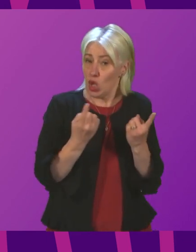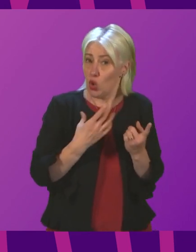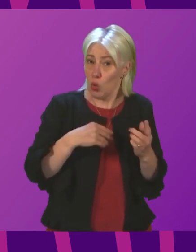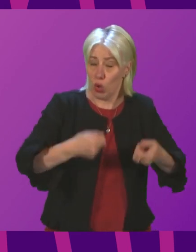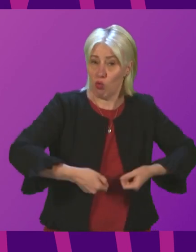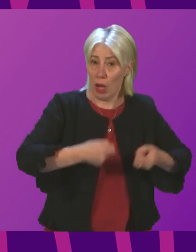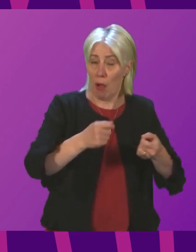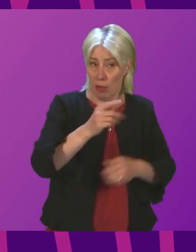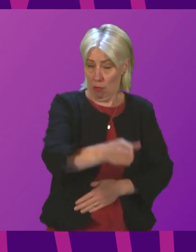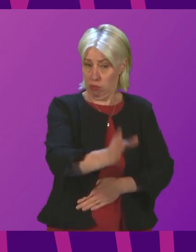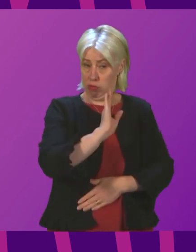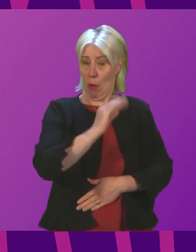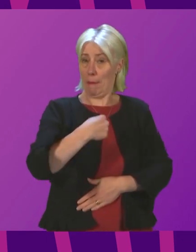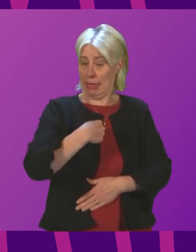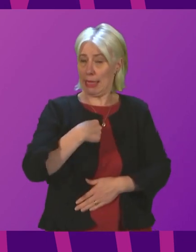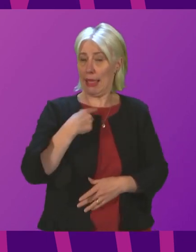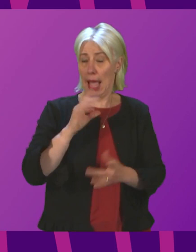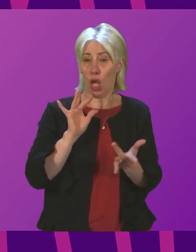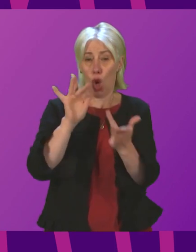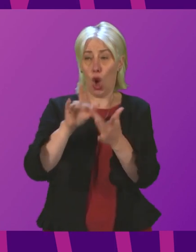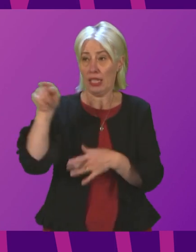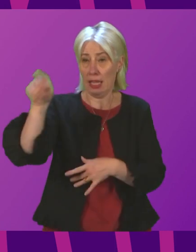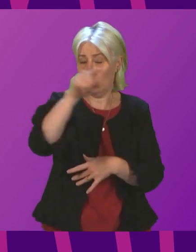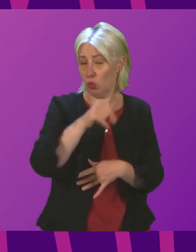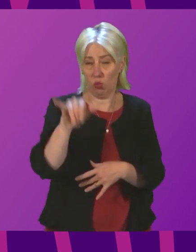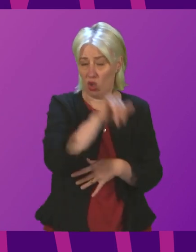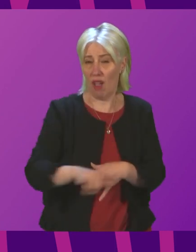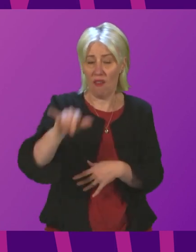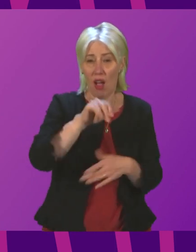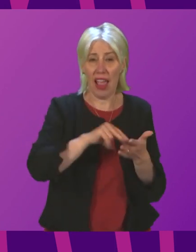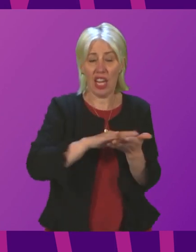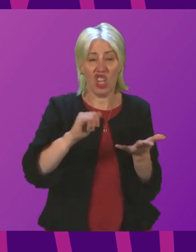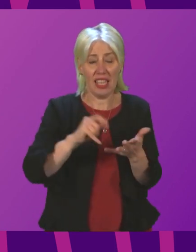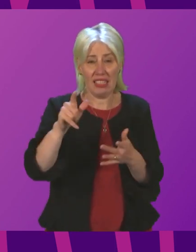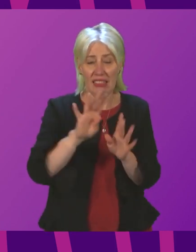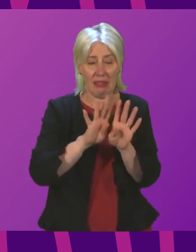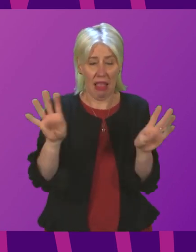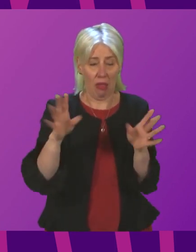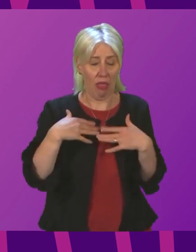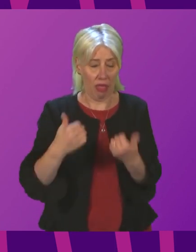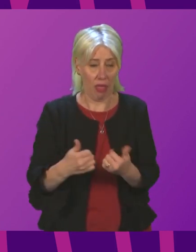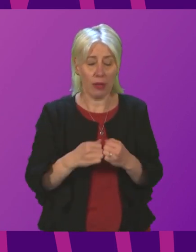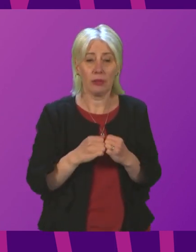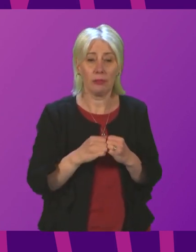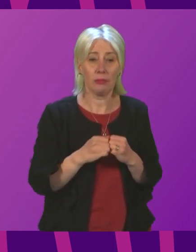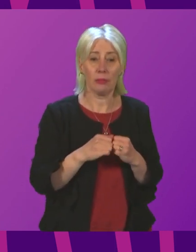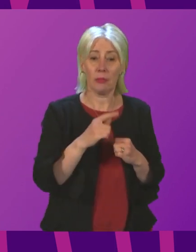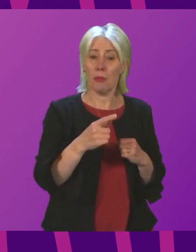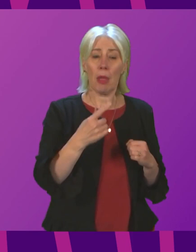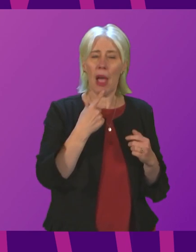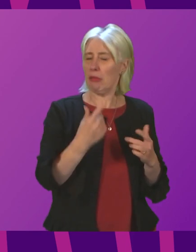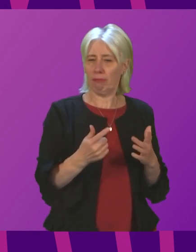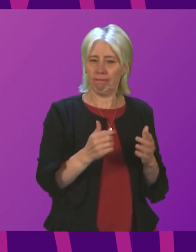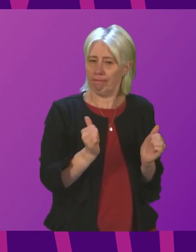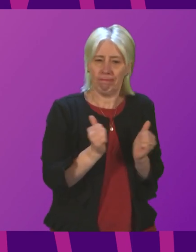I'll, of course, contact the health board as well to see what more can be done for constituents. In terms of her characterisation, I don't agree with it. The